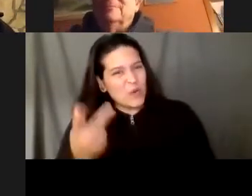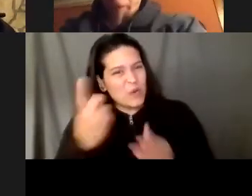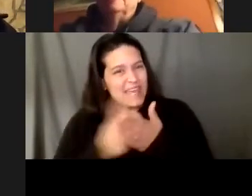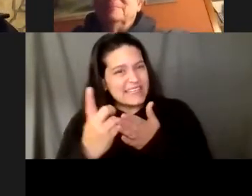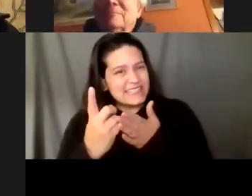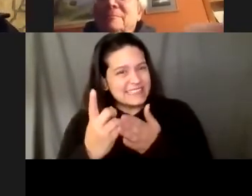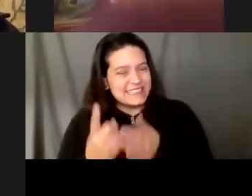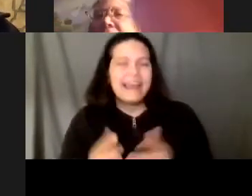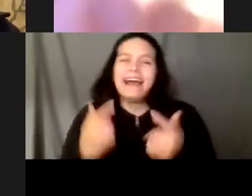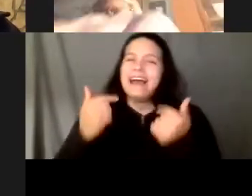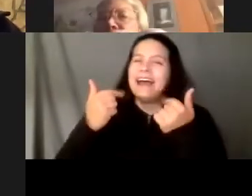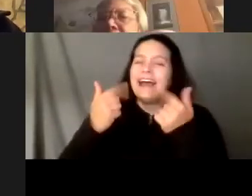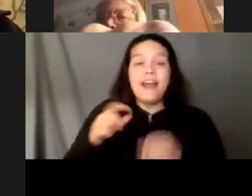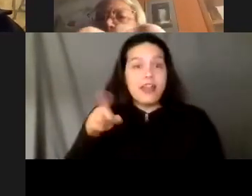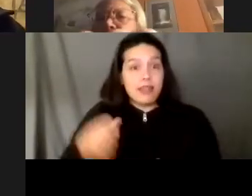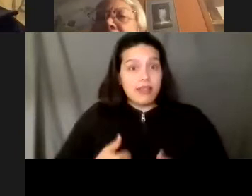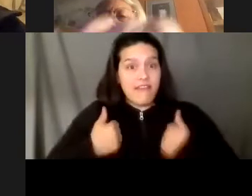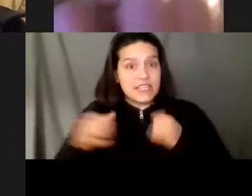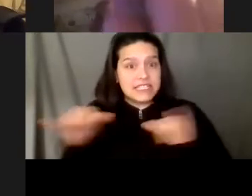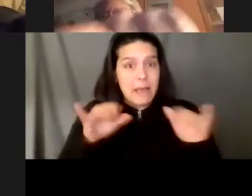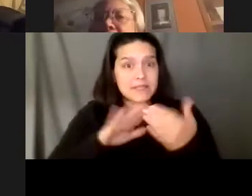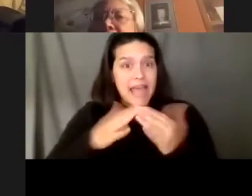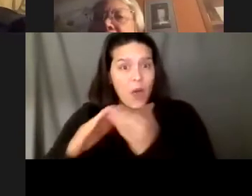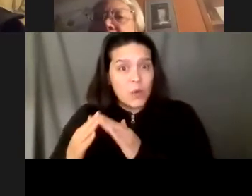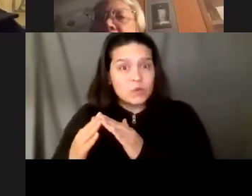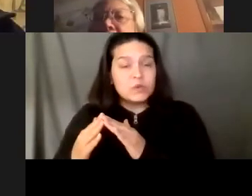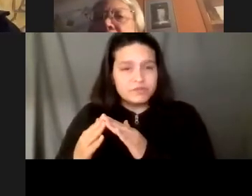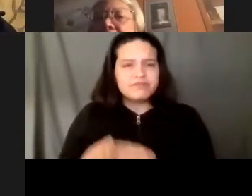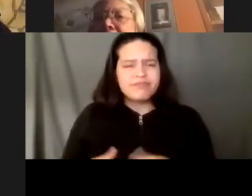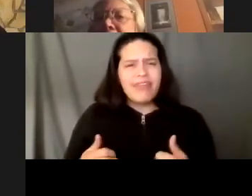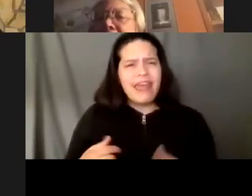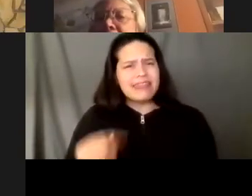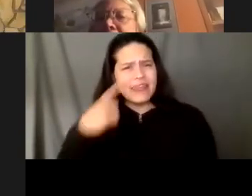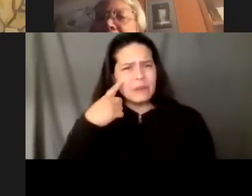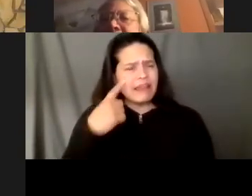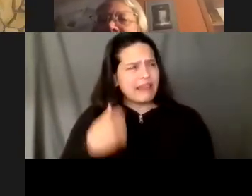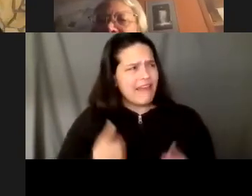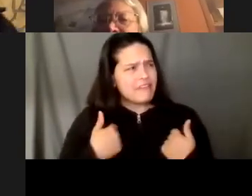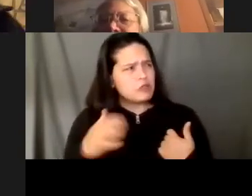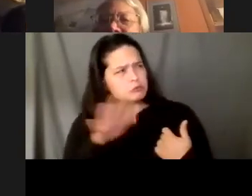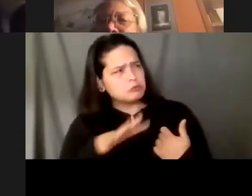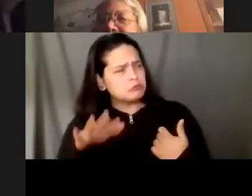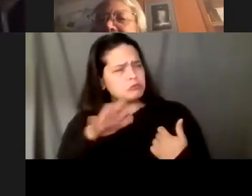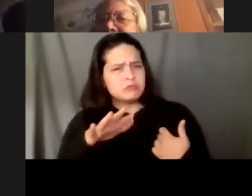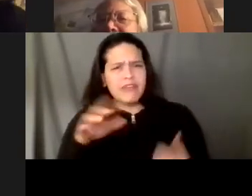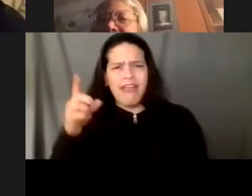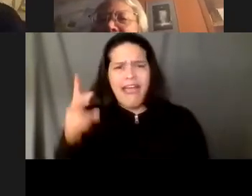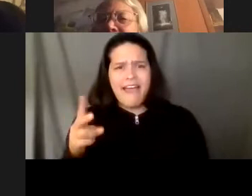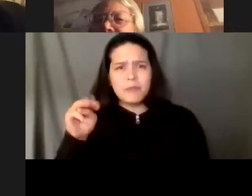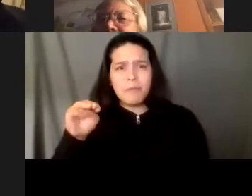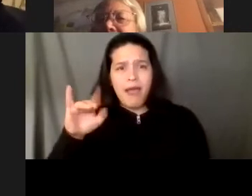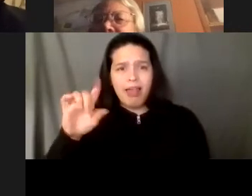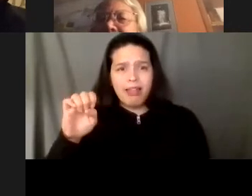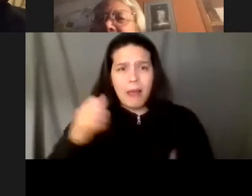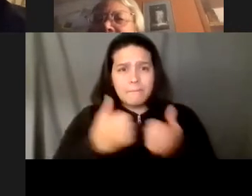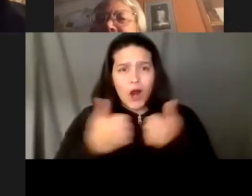they live in the same town about a half mile apart from each other right now very hard bridgeable half mile